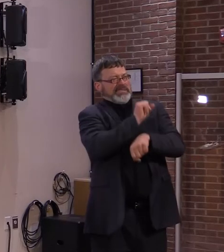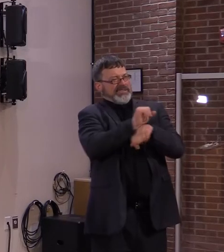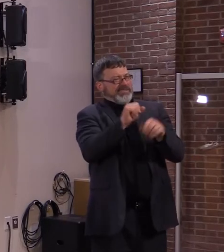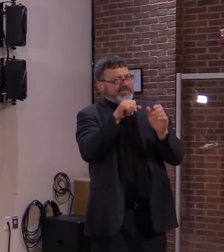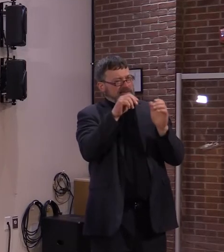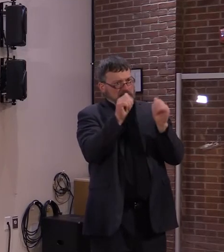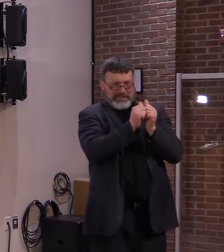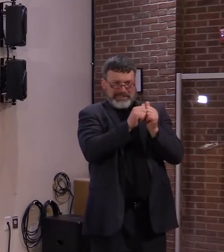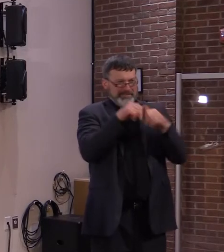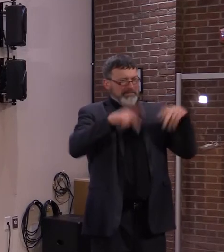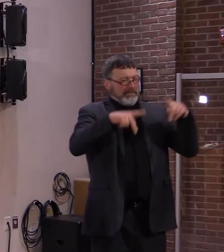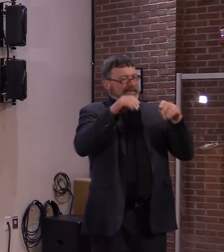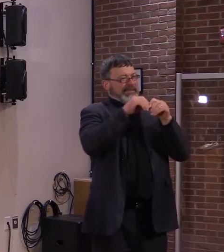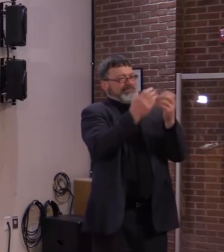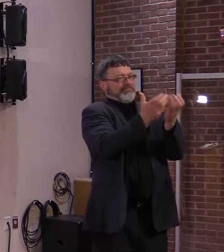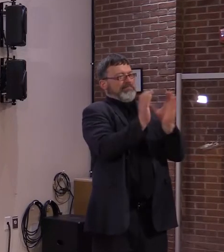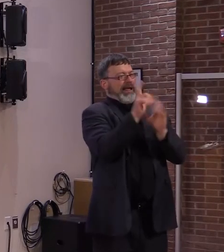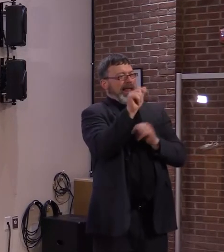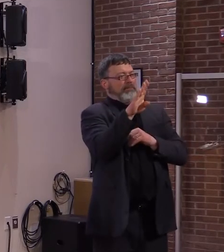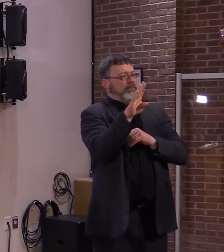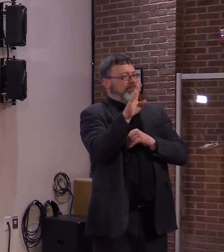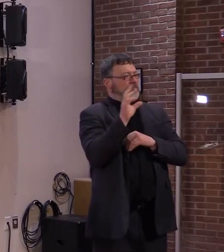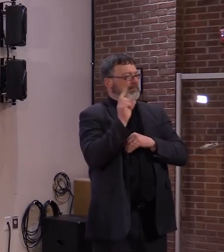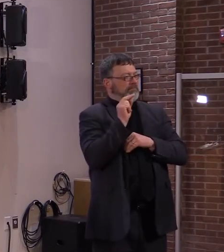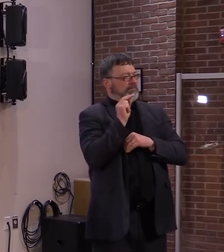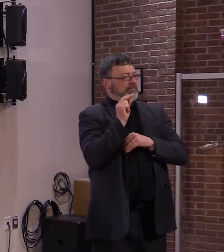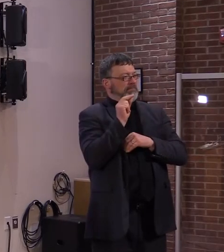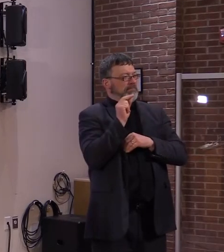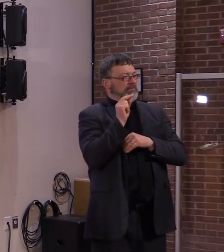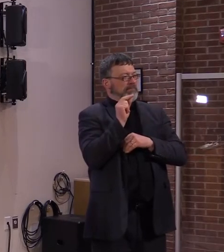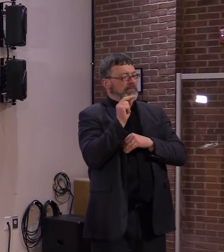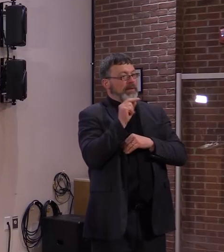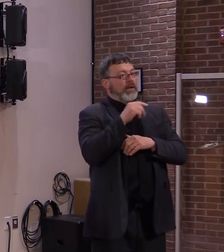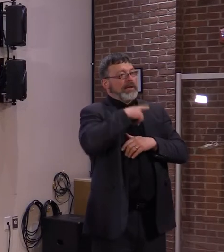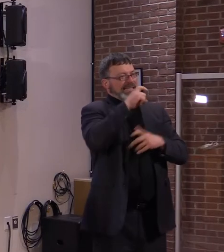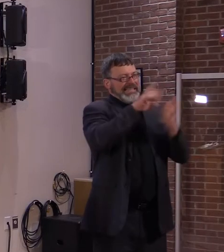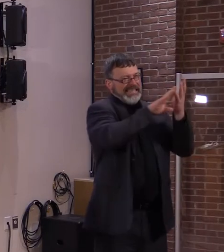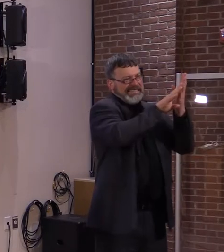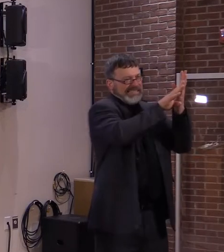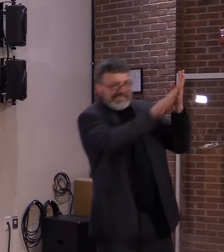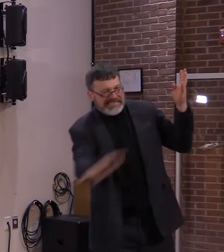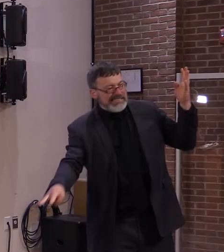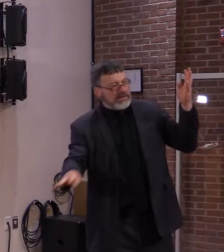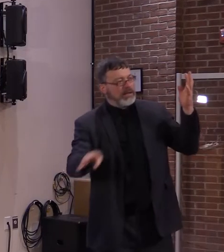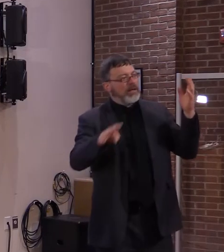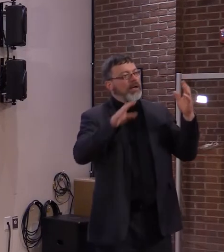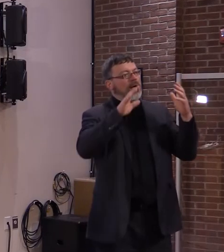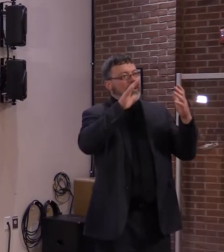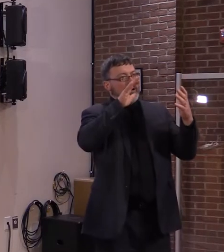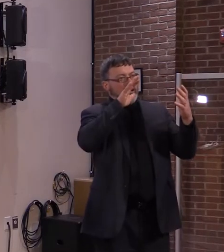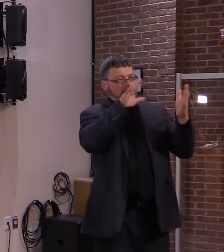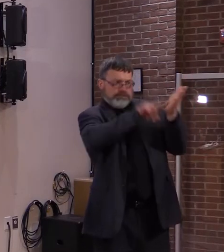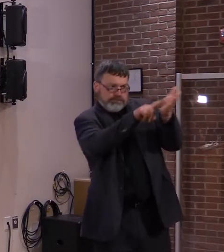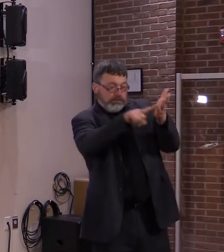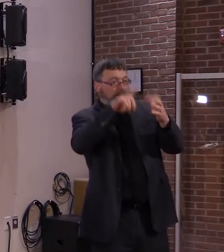rely on mathematical modeling, rely on physical chemistry and physics,